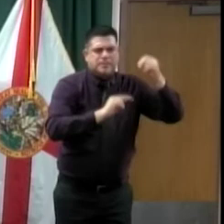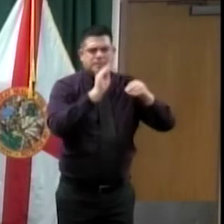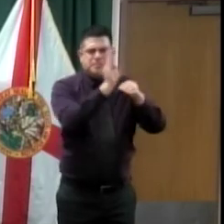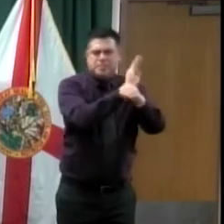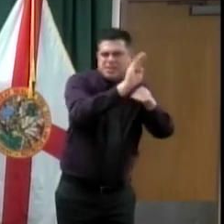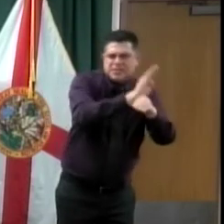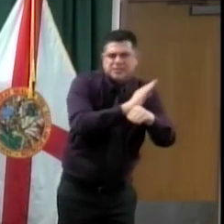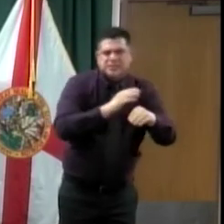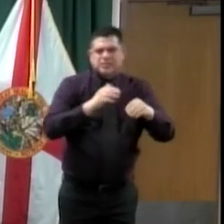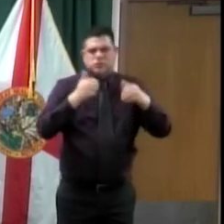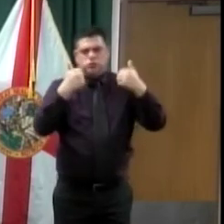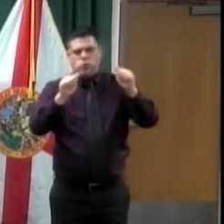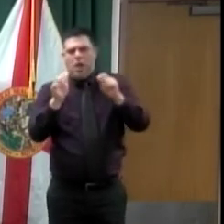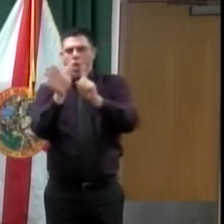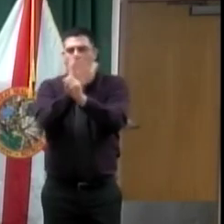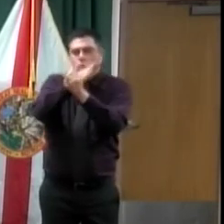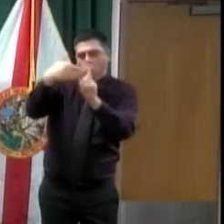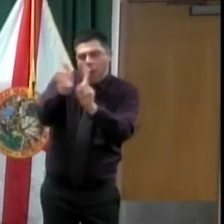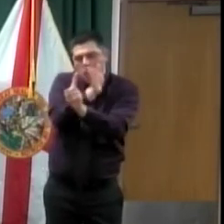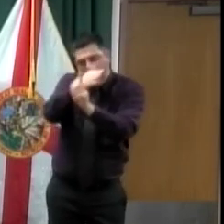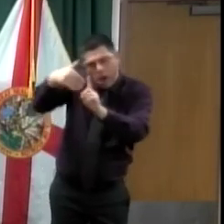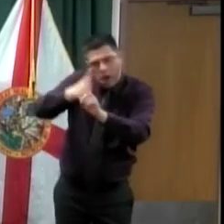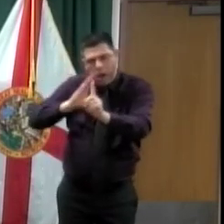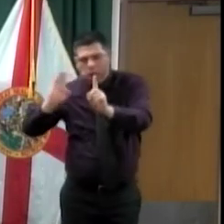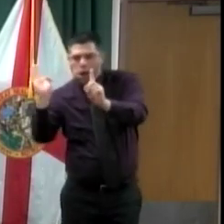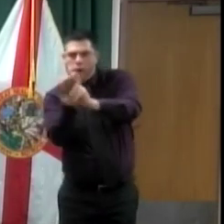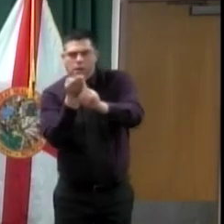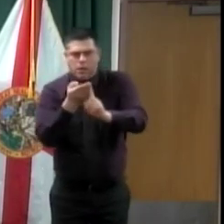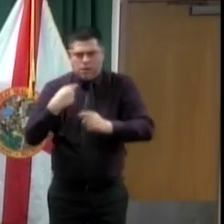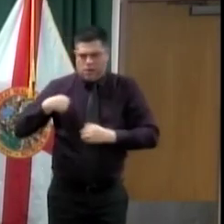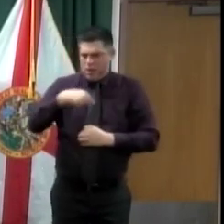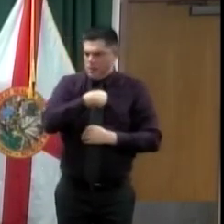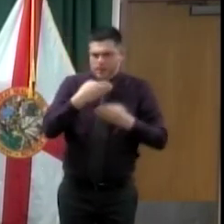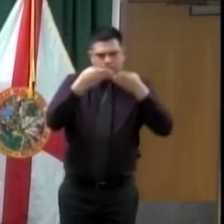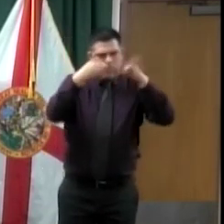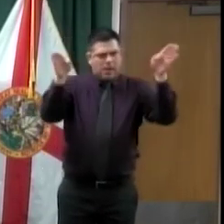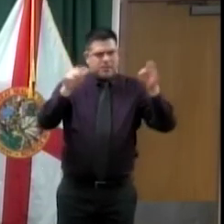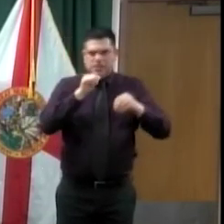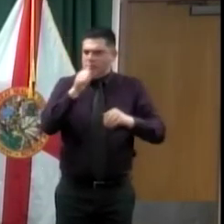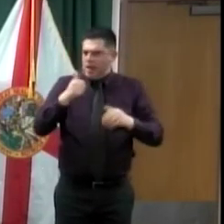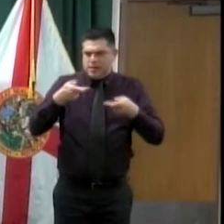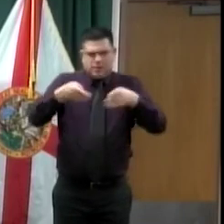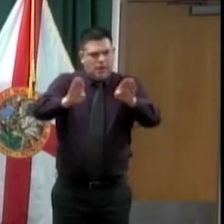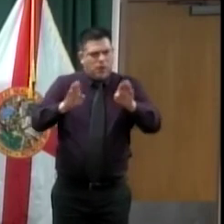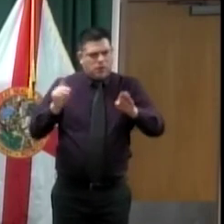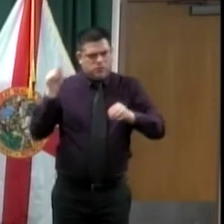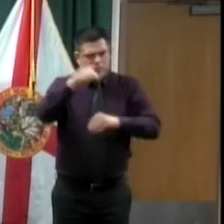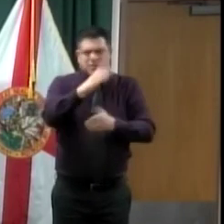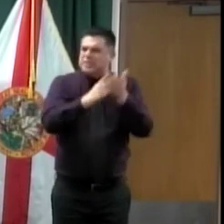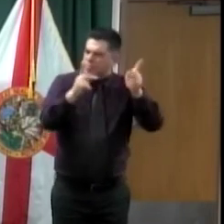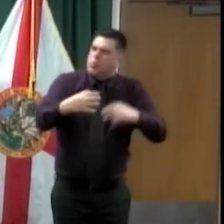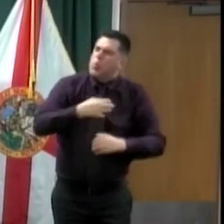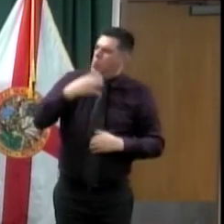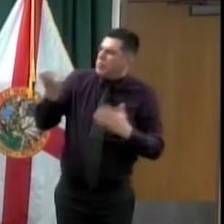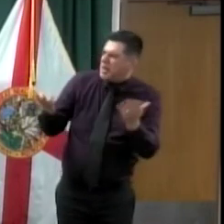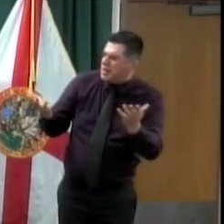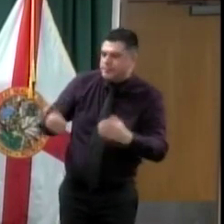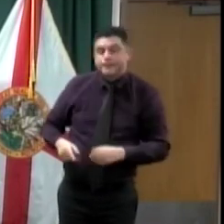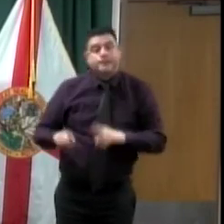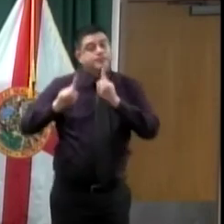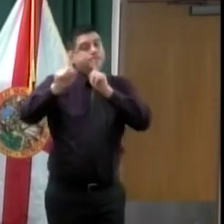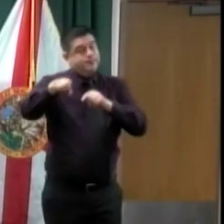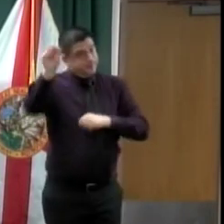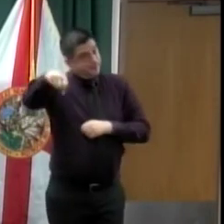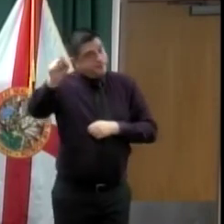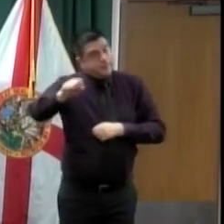voice their opinion. Sure. Of course they are, and of course, I think this will facilitate that by either phoning in, sending emails, having those